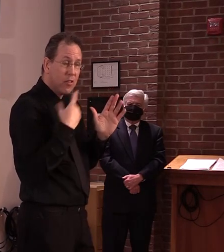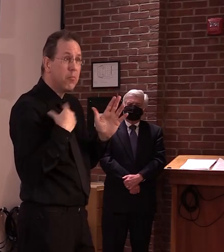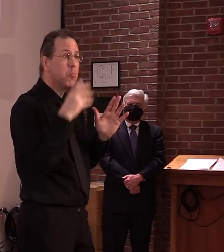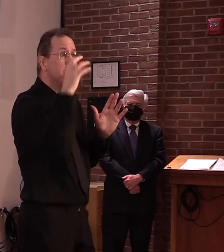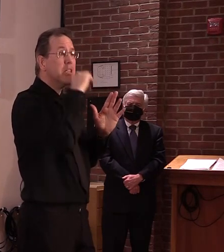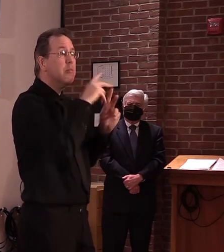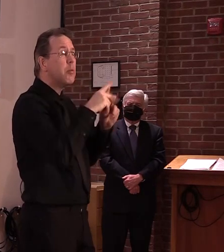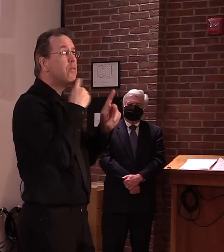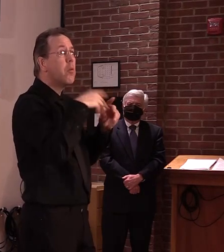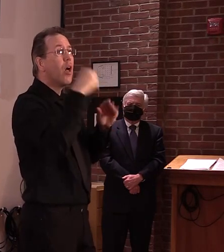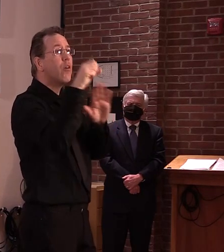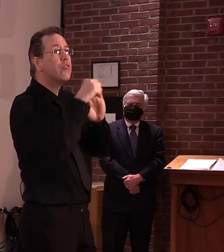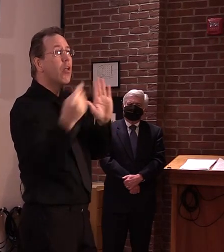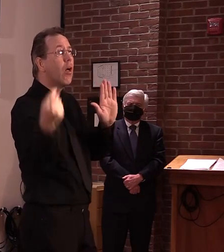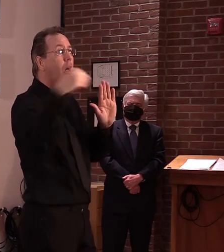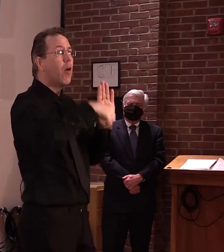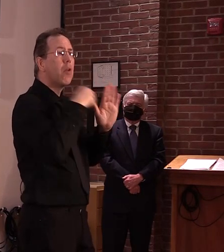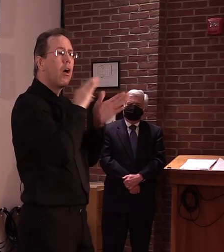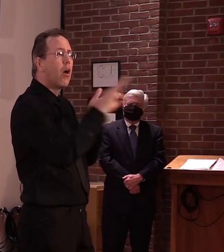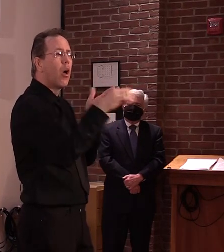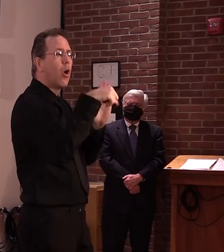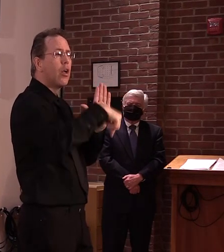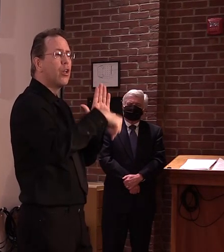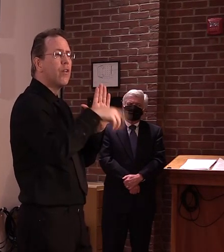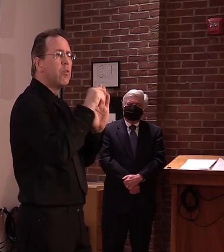finds? Is that what your question is?